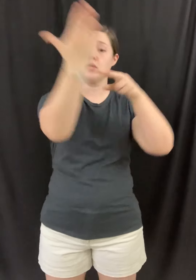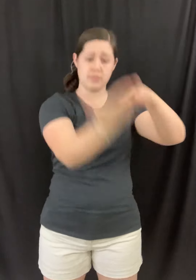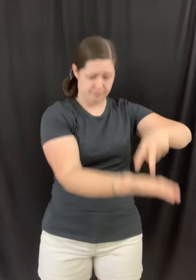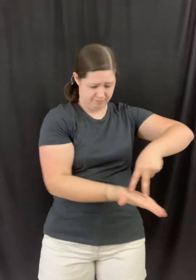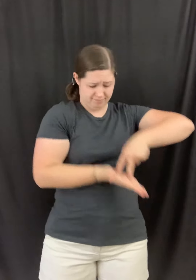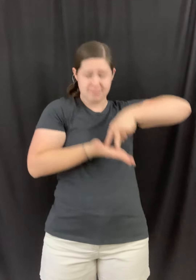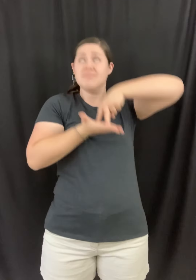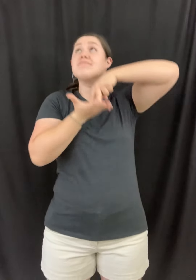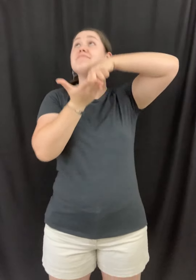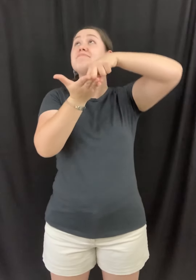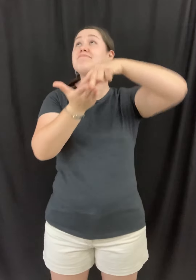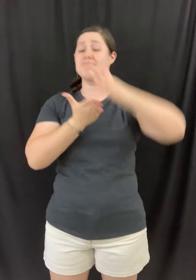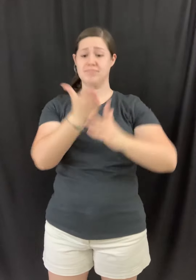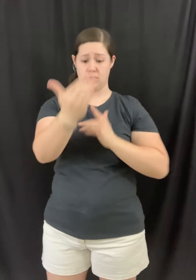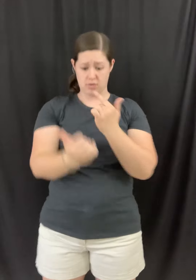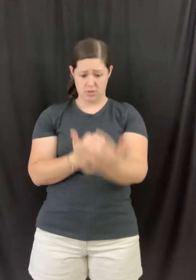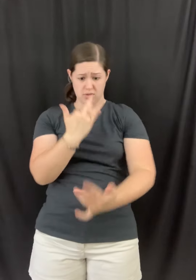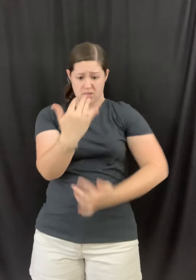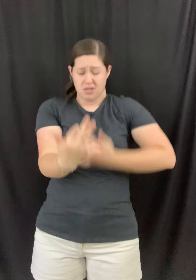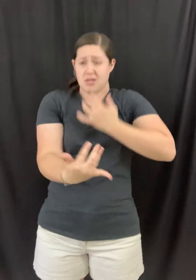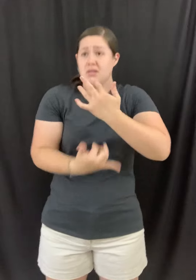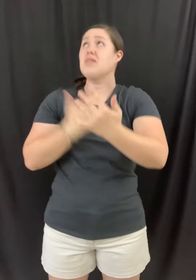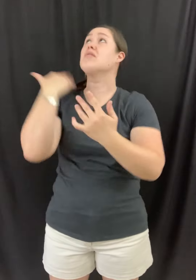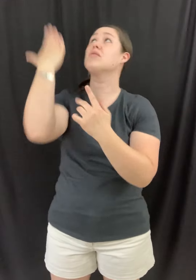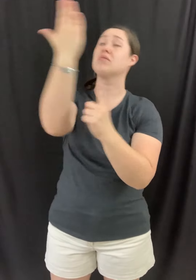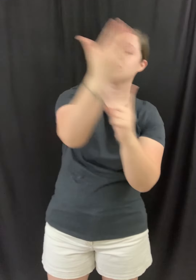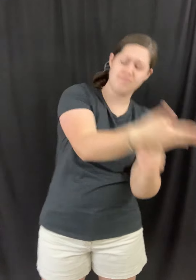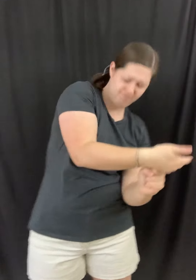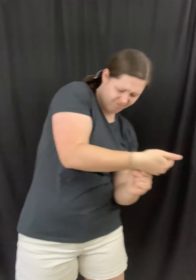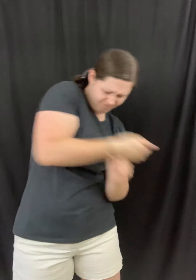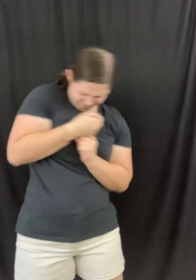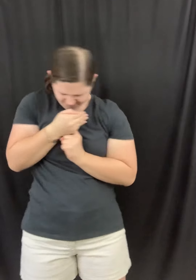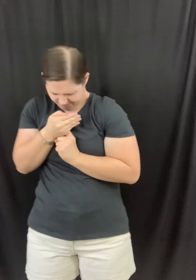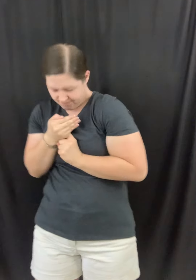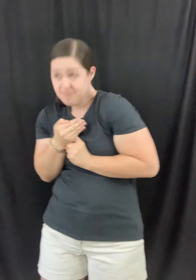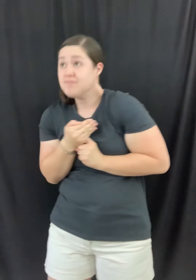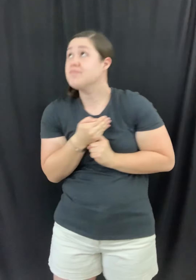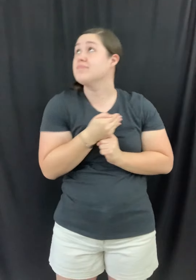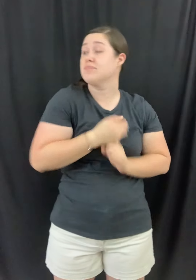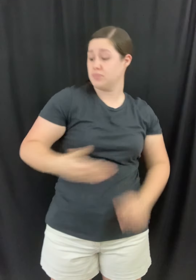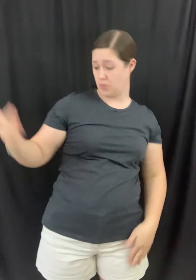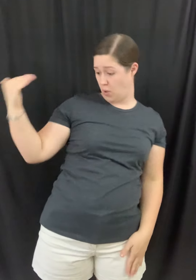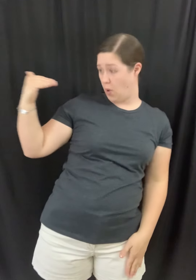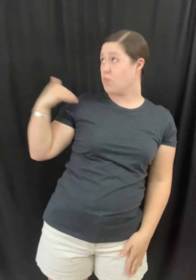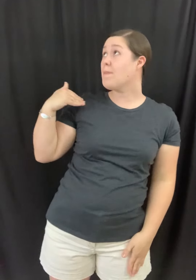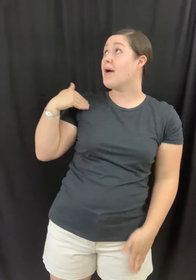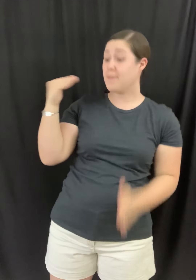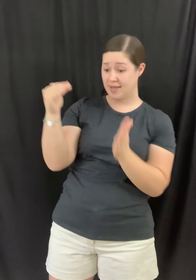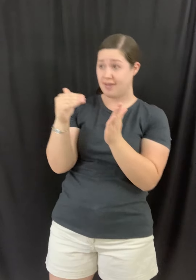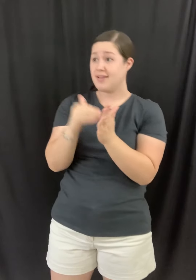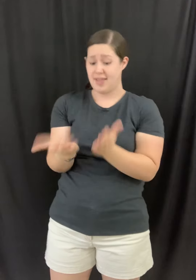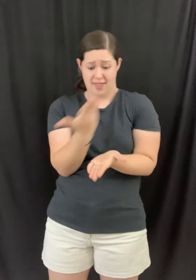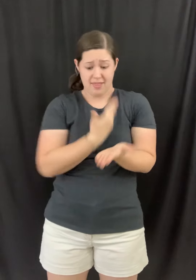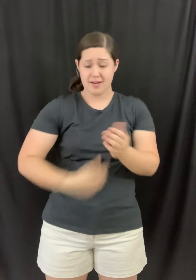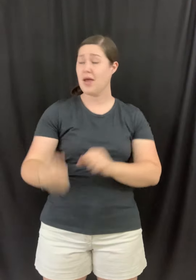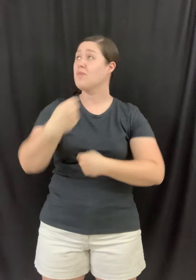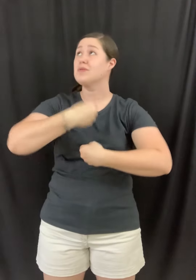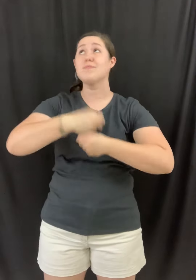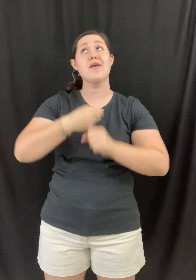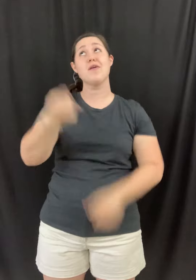lift me higher Through the fire, hold me tighter Remind me again that I was made